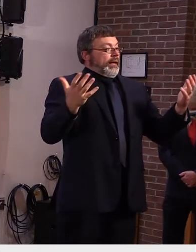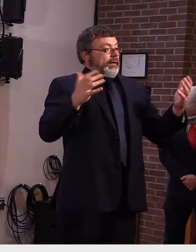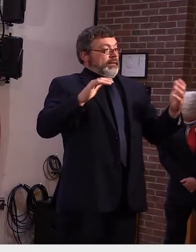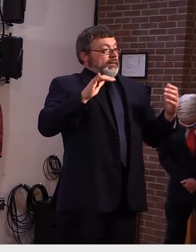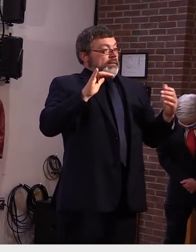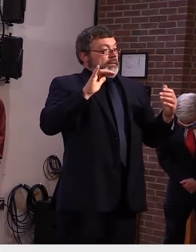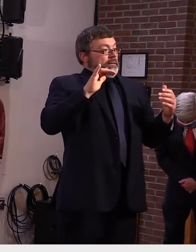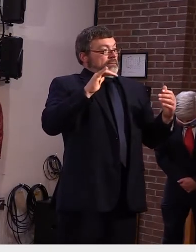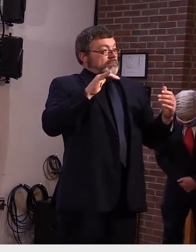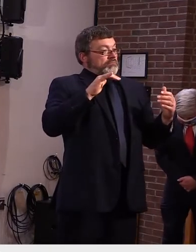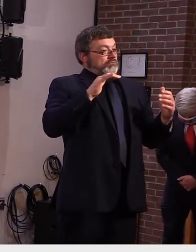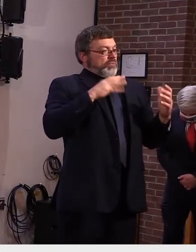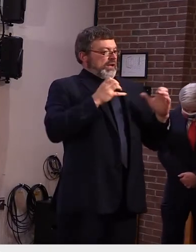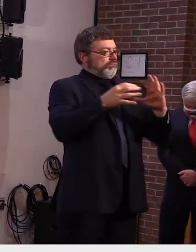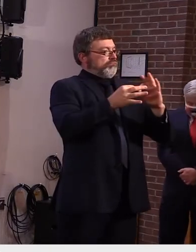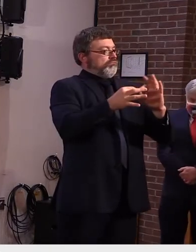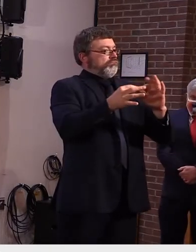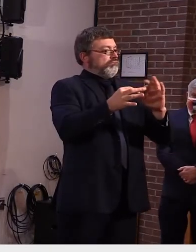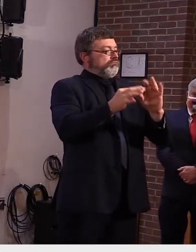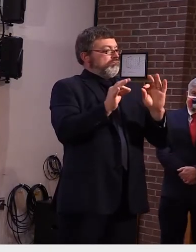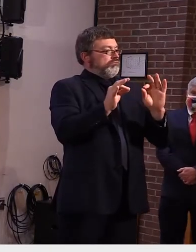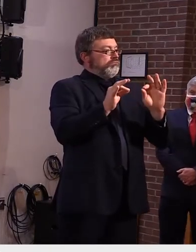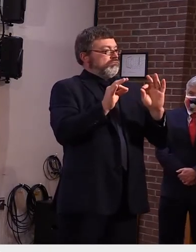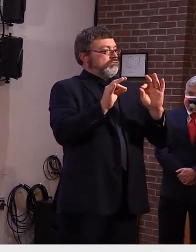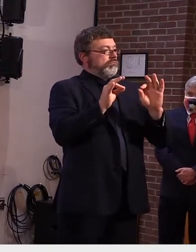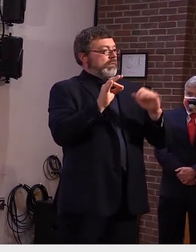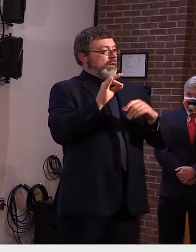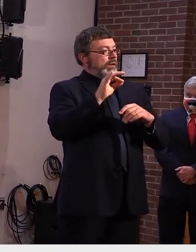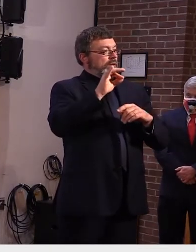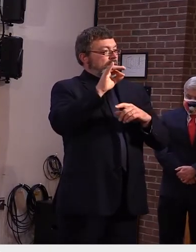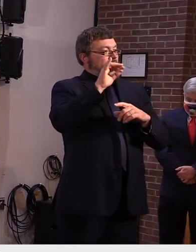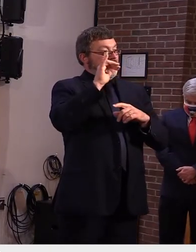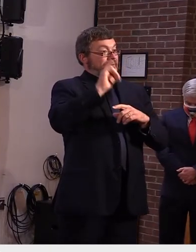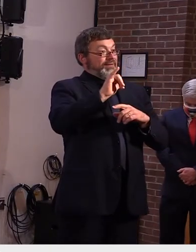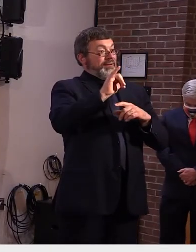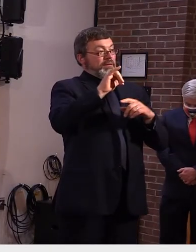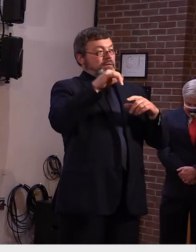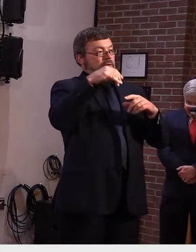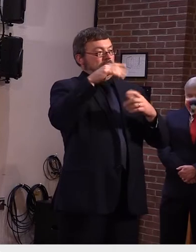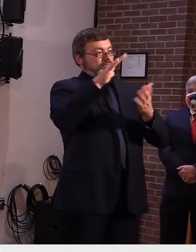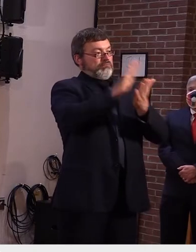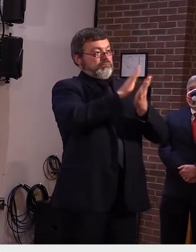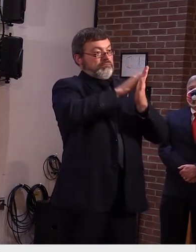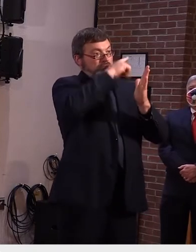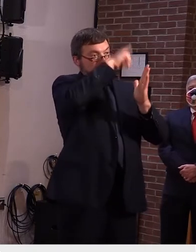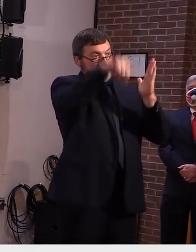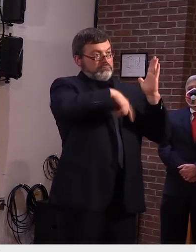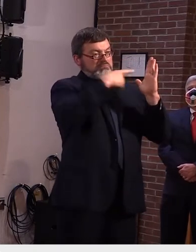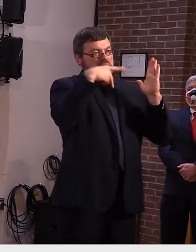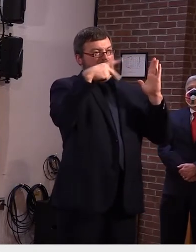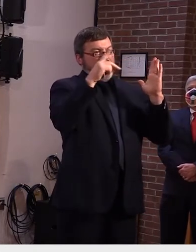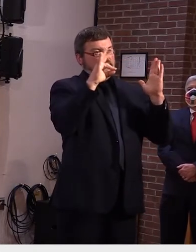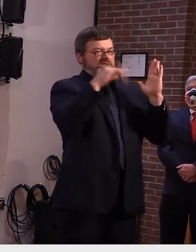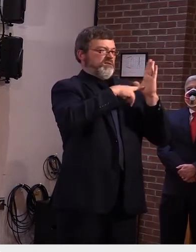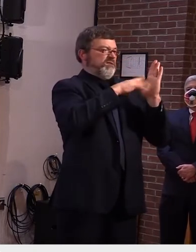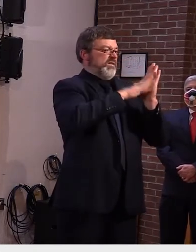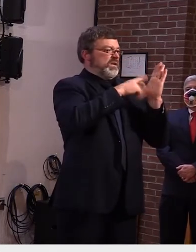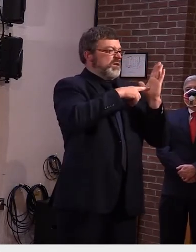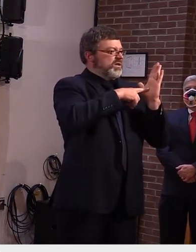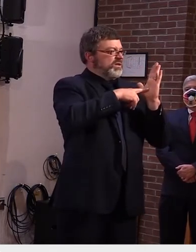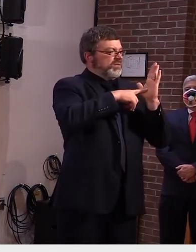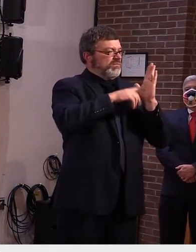that pdf which looks like a table which lists all the schools in vermont